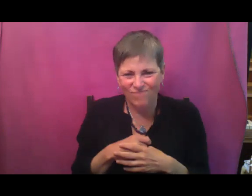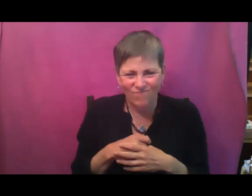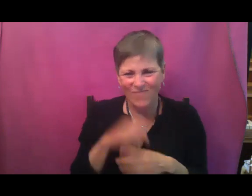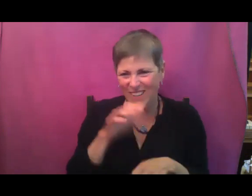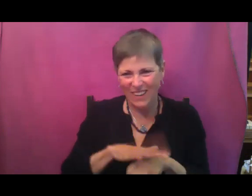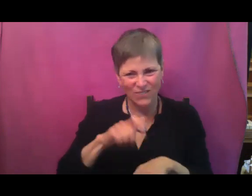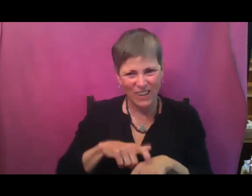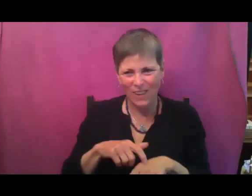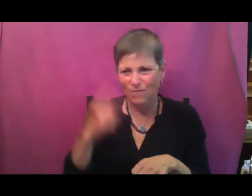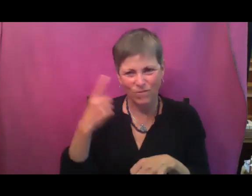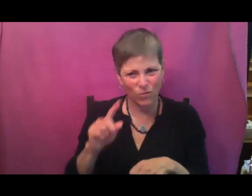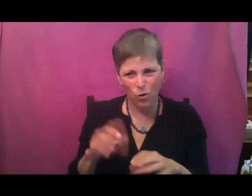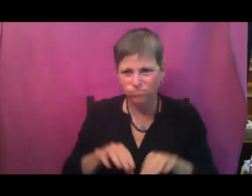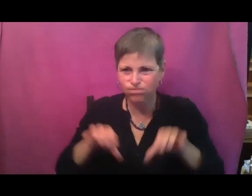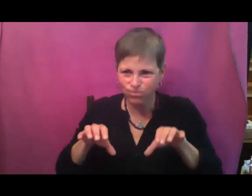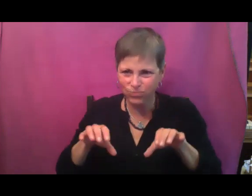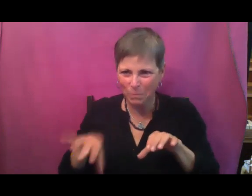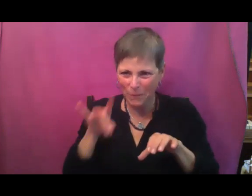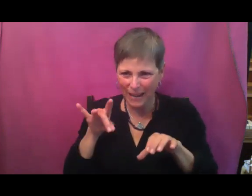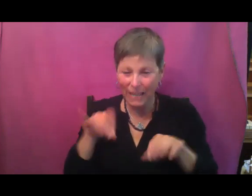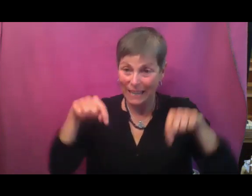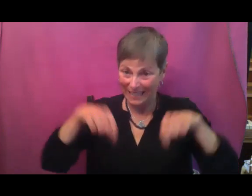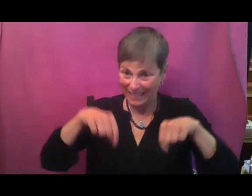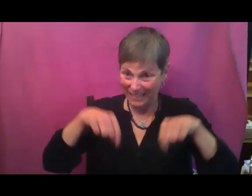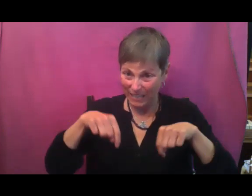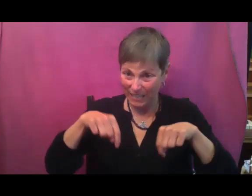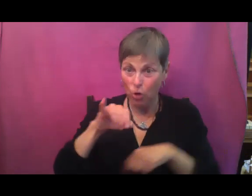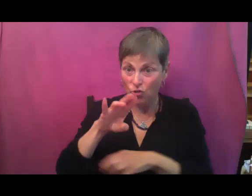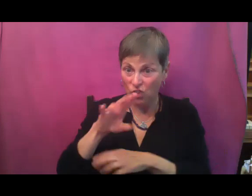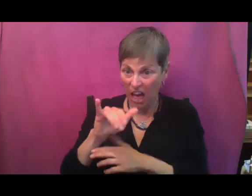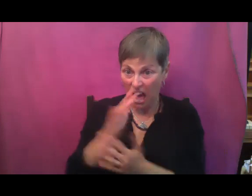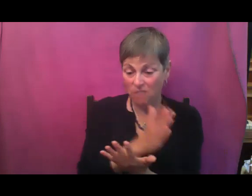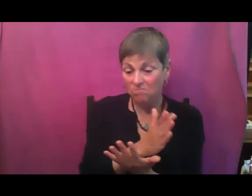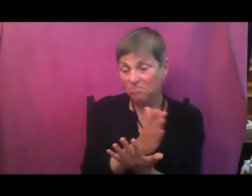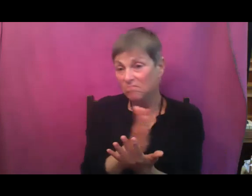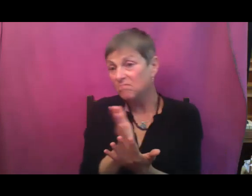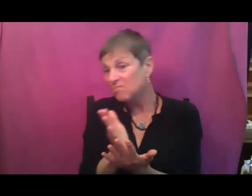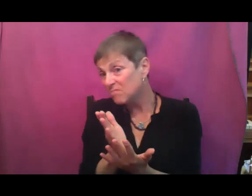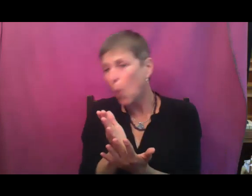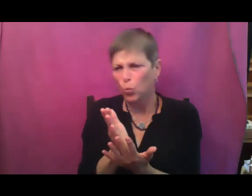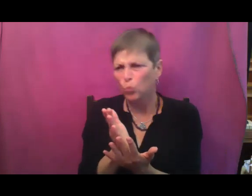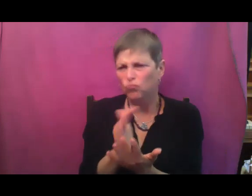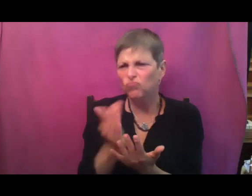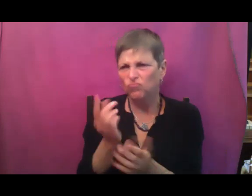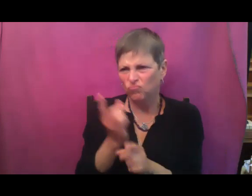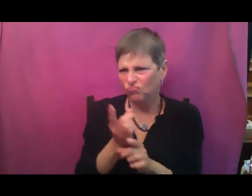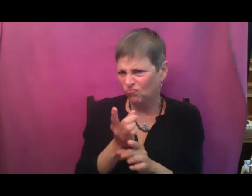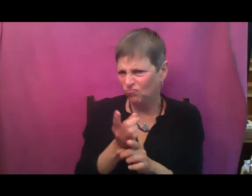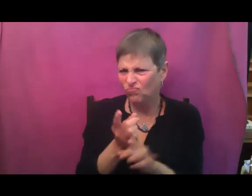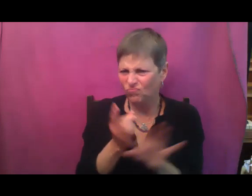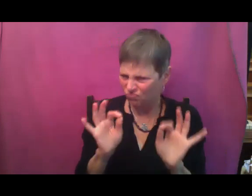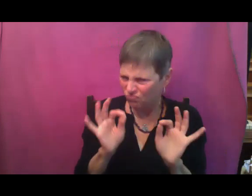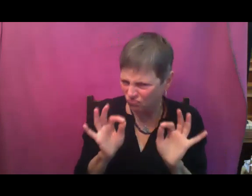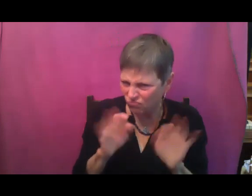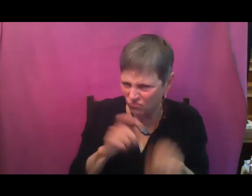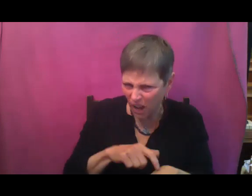fruit. So for us here in zone five, we find mid-July is that like, we are confident that mid-July harvest, we're going to have plenty of cucumbers,